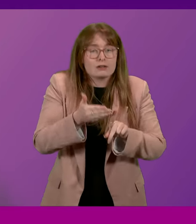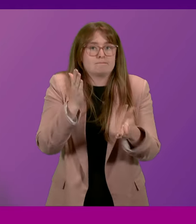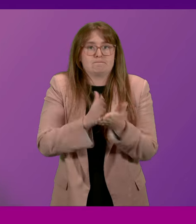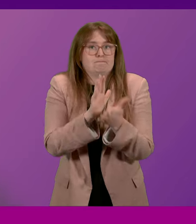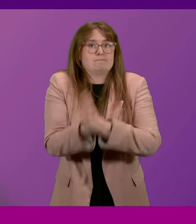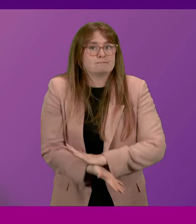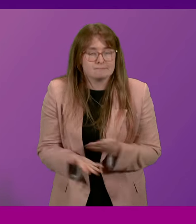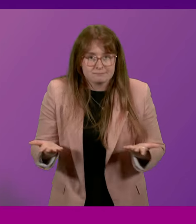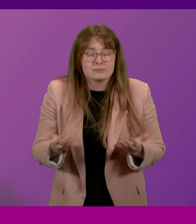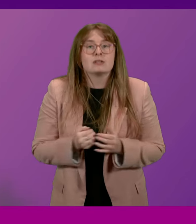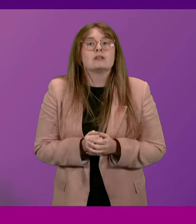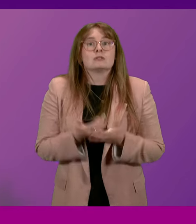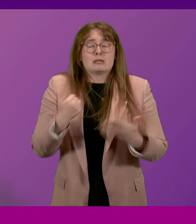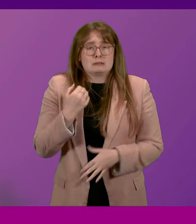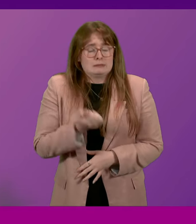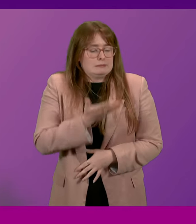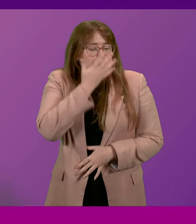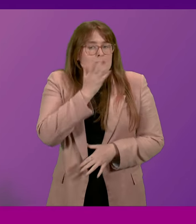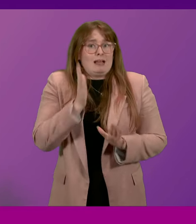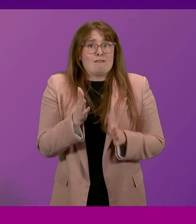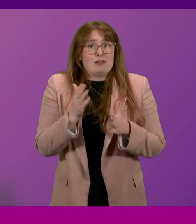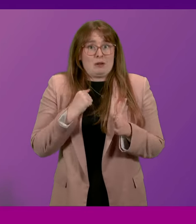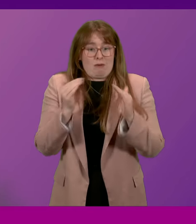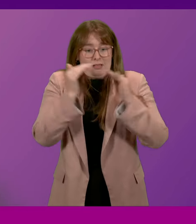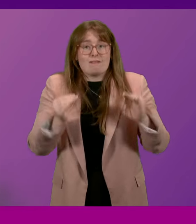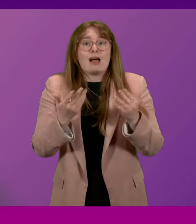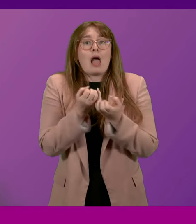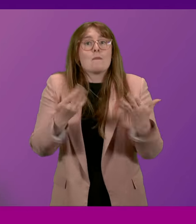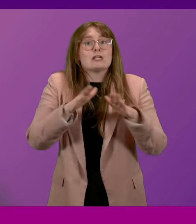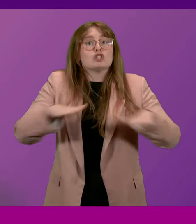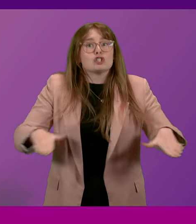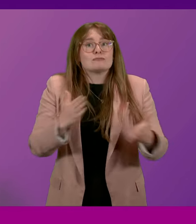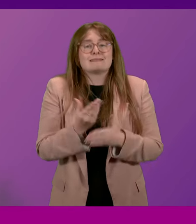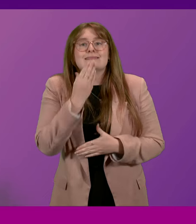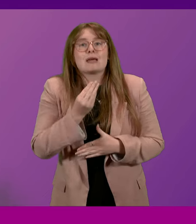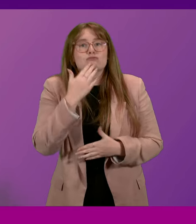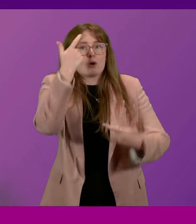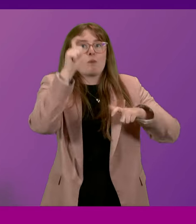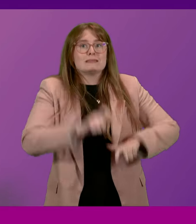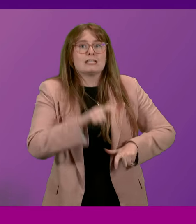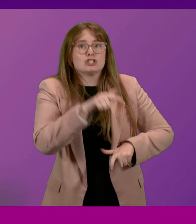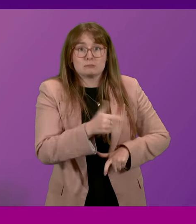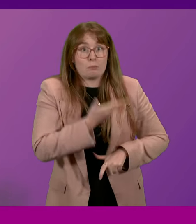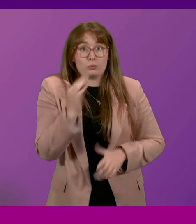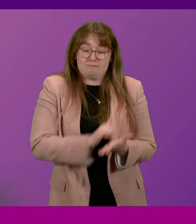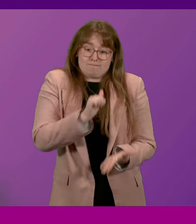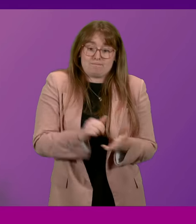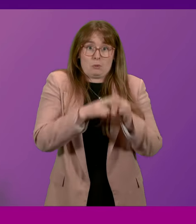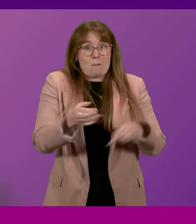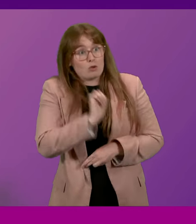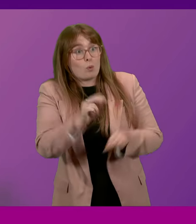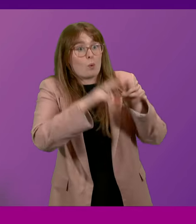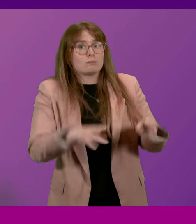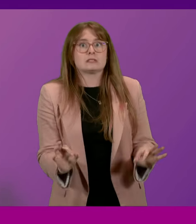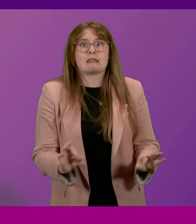tatters. And we now shamefully have record levels of children in temporary accommodation without a home to call their own.